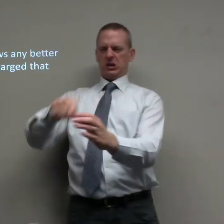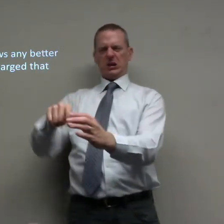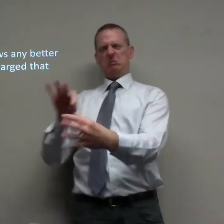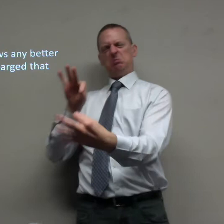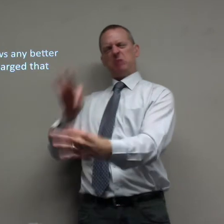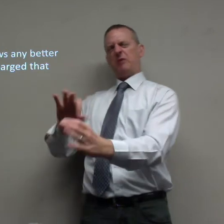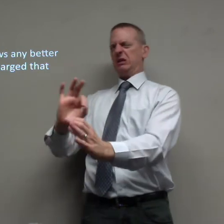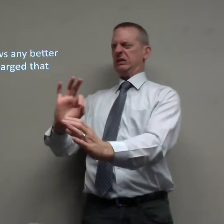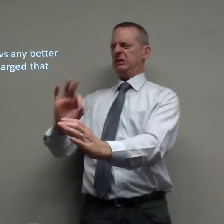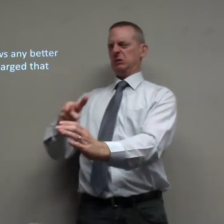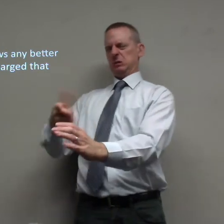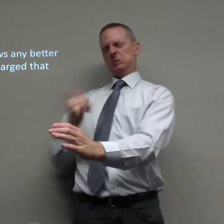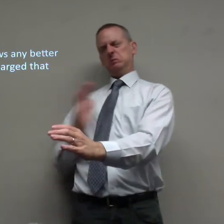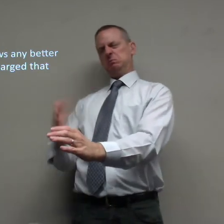Doesn't matter if they're just Jews. Jews.